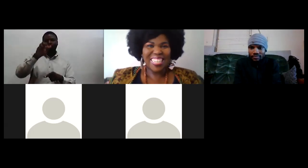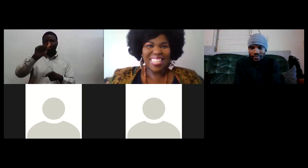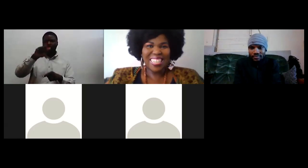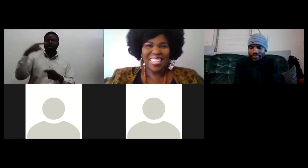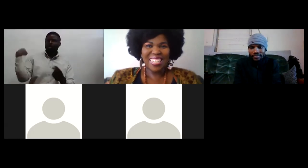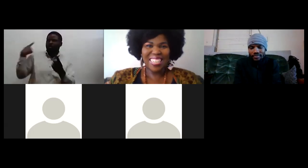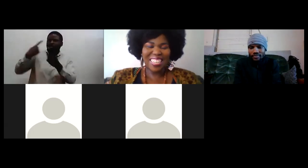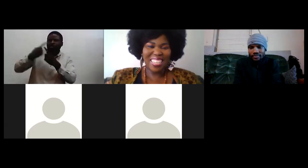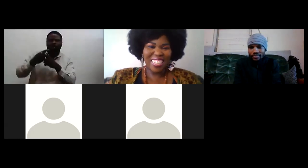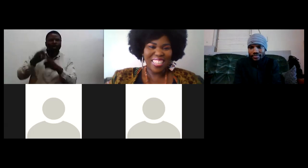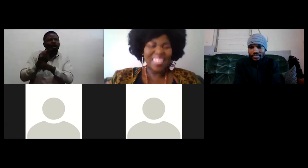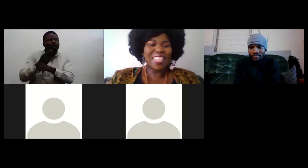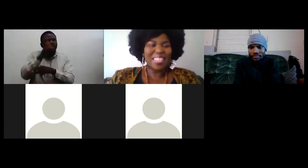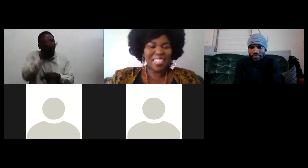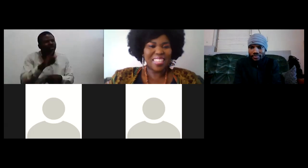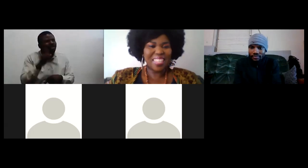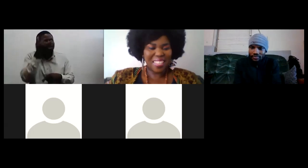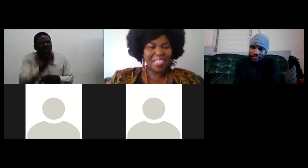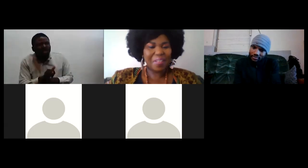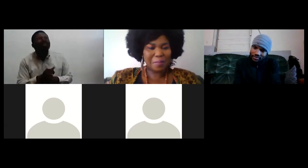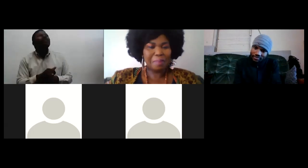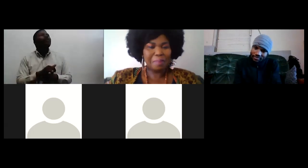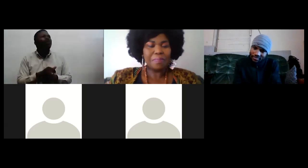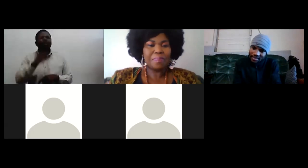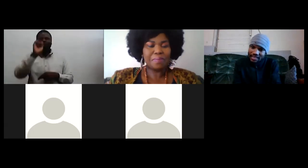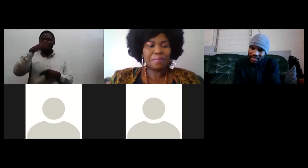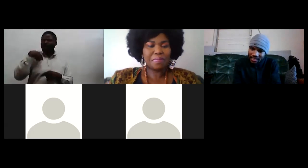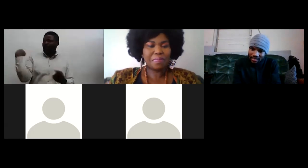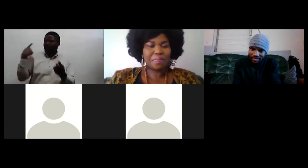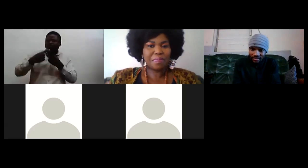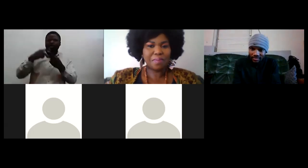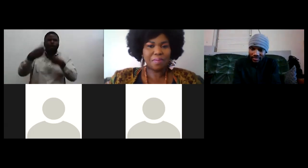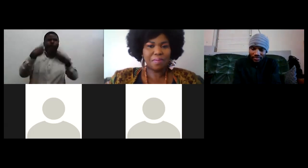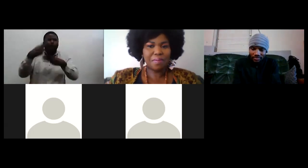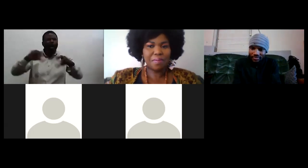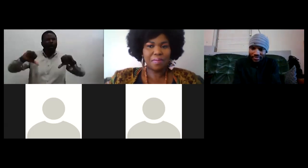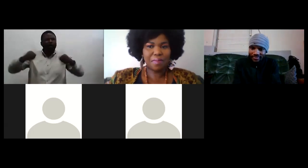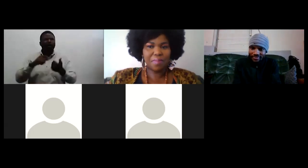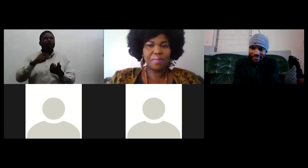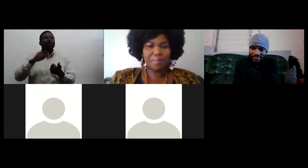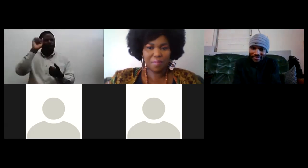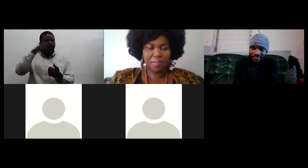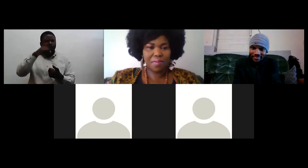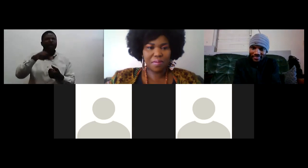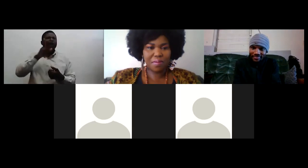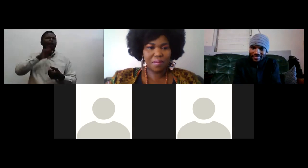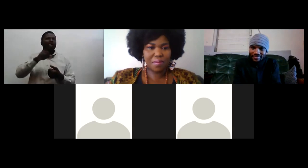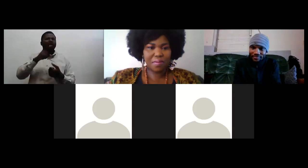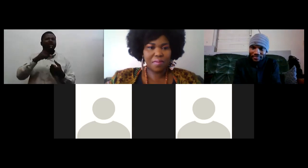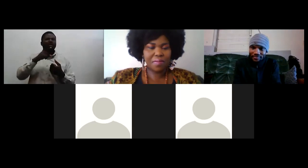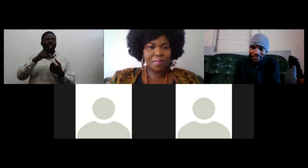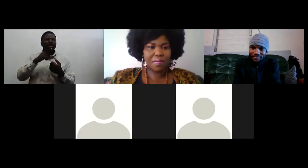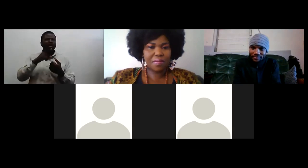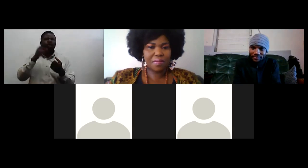how am i feeling yes i'm working and funny enough you know i'm i'm i'm working on proposals i'm working with funders